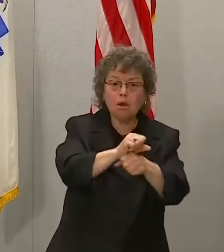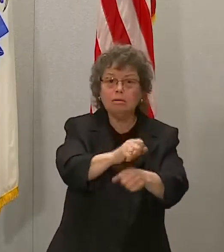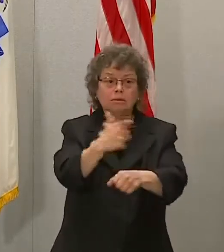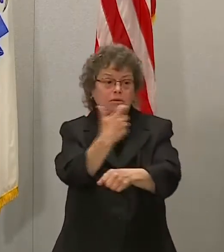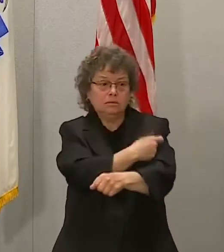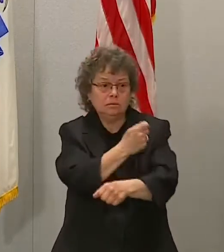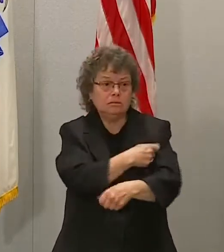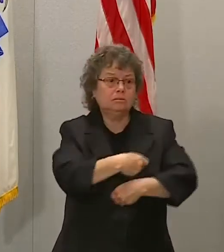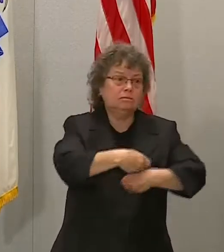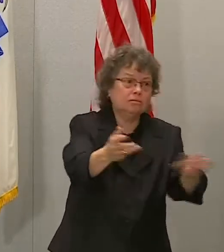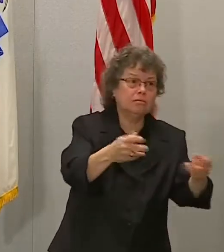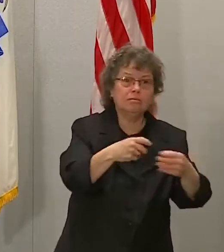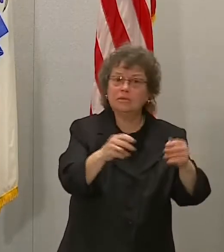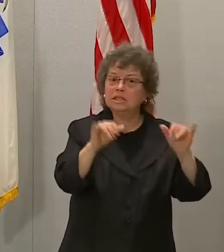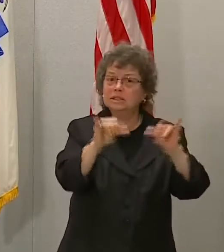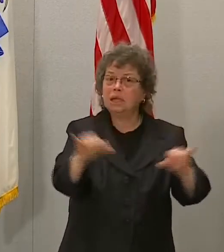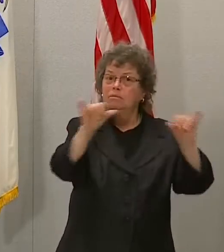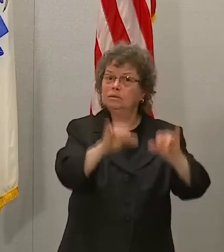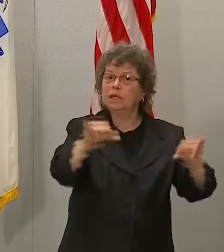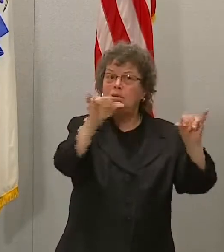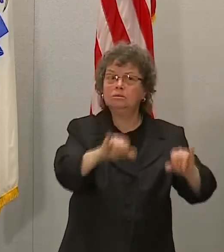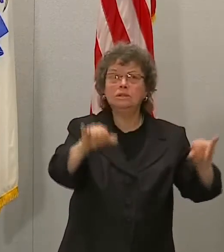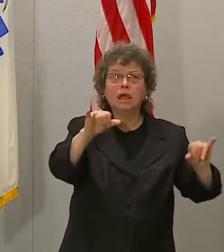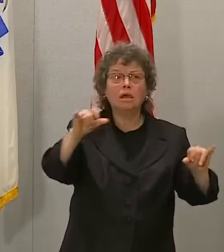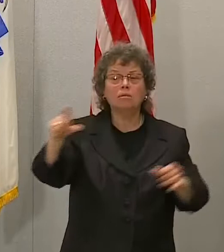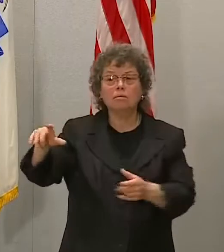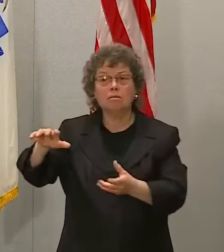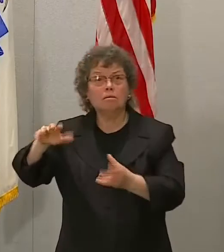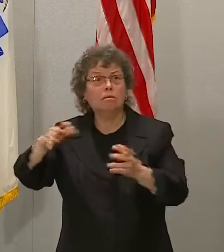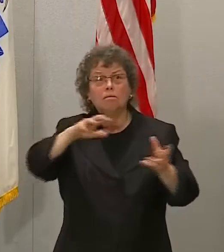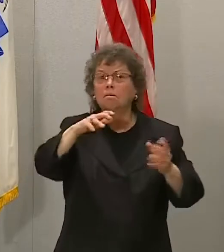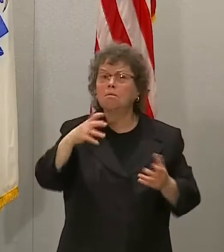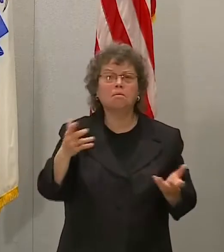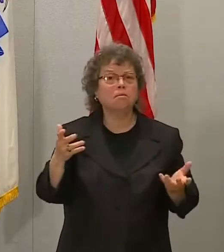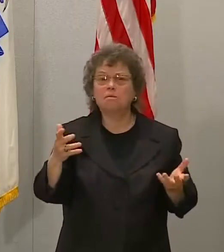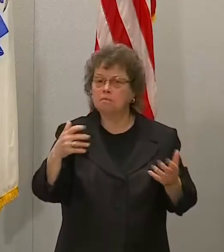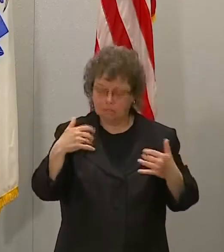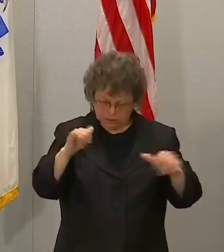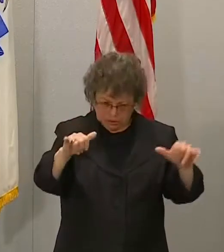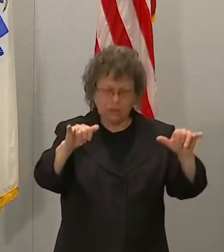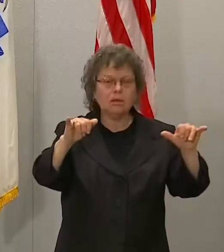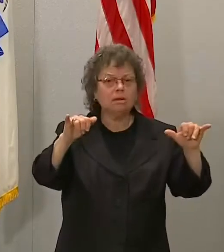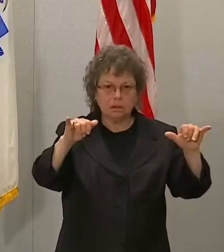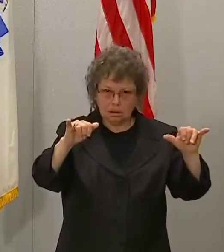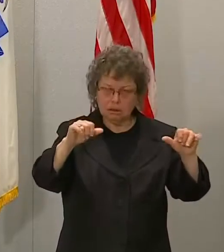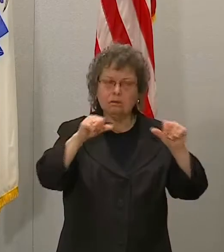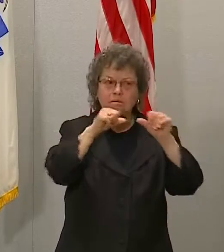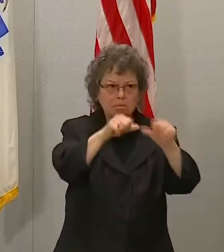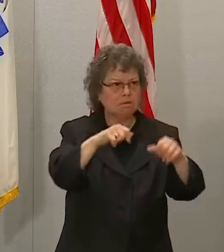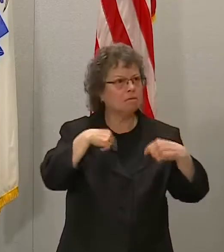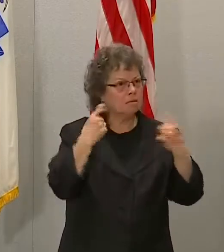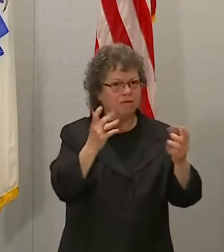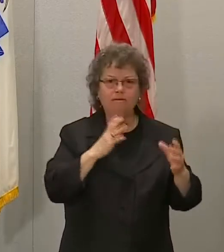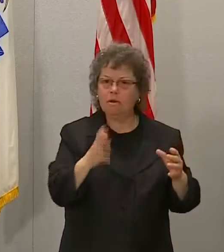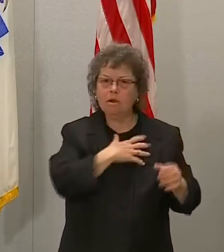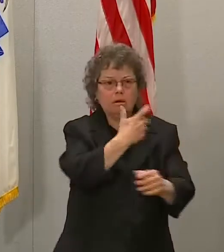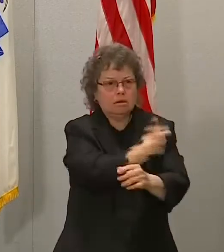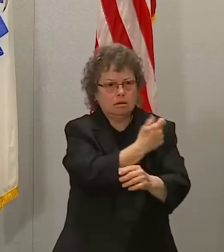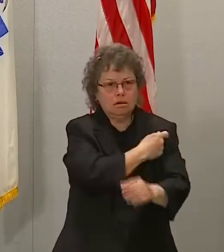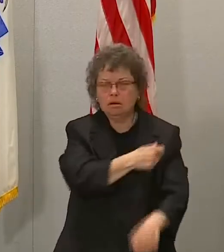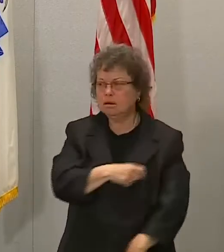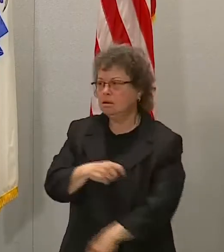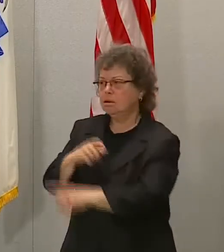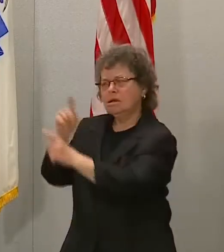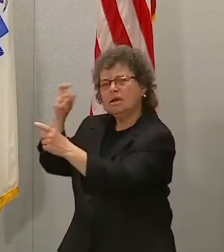vaccination rate that was pretty consistent with what we thought we were going to be able to do back in December, even with some of the issues around supply. Yeah, but you talked a lot about Johnson &